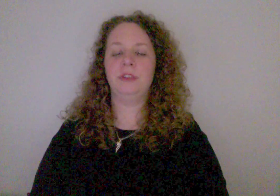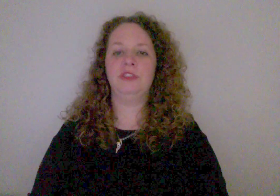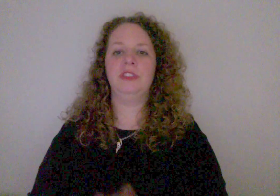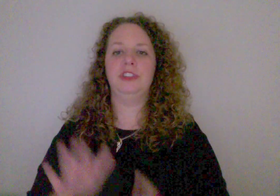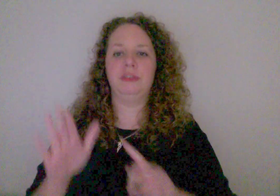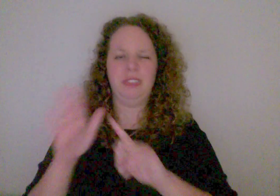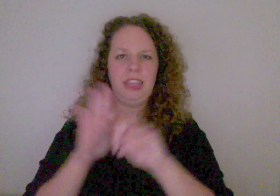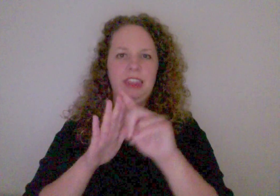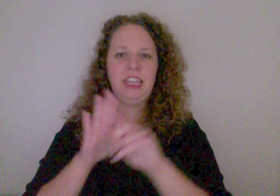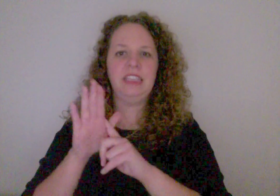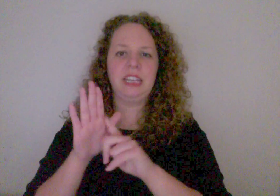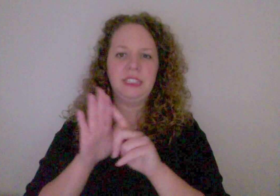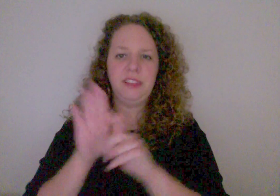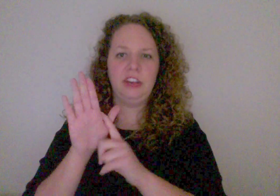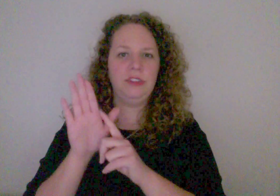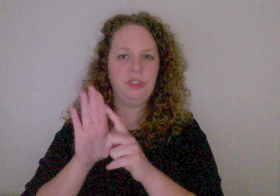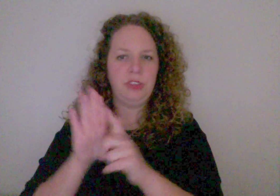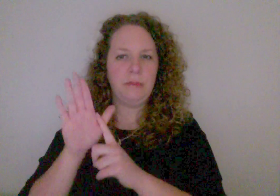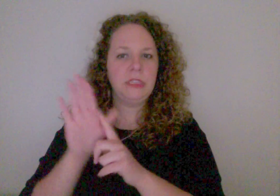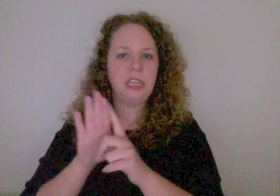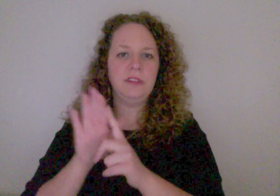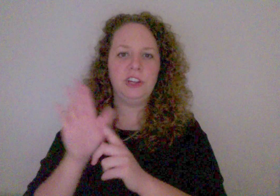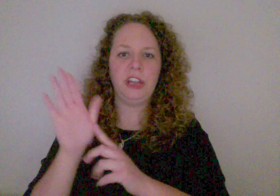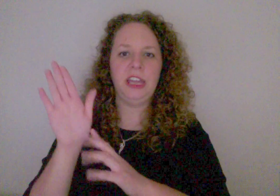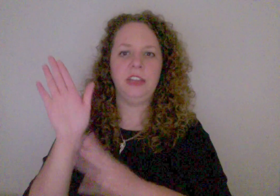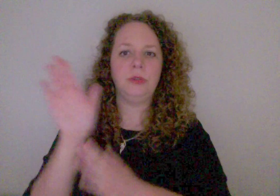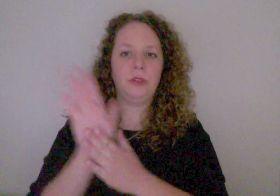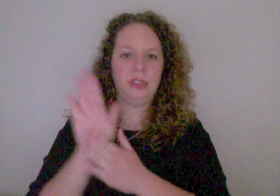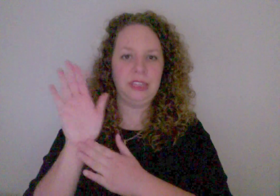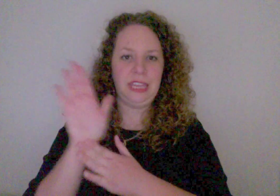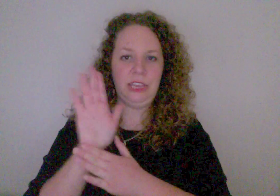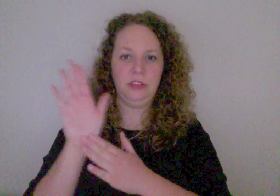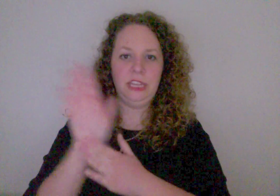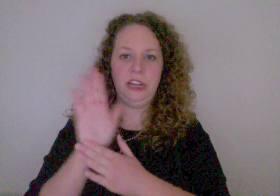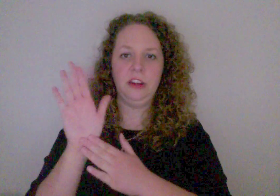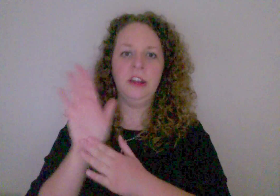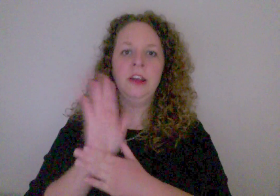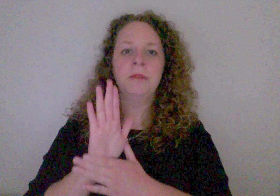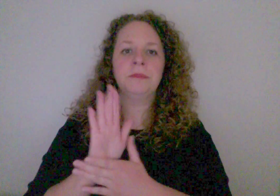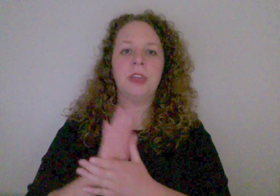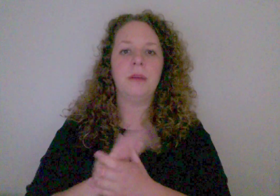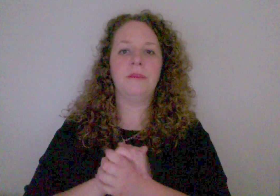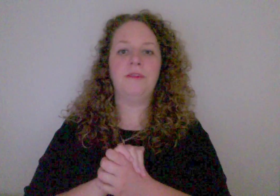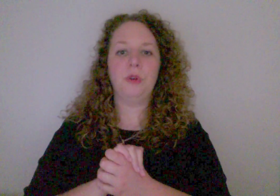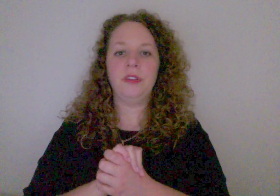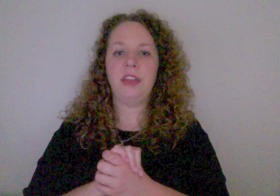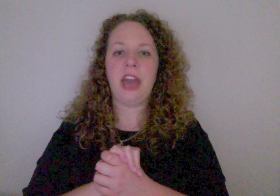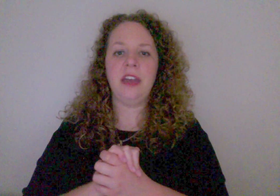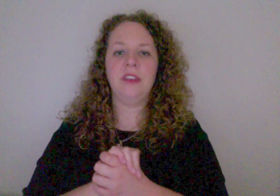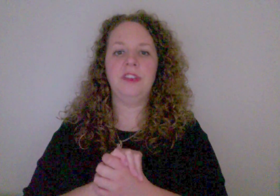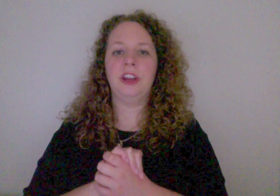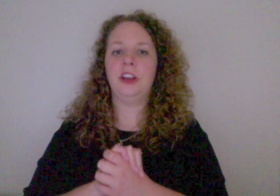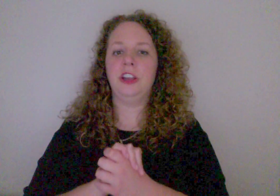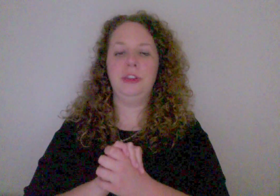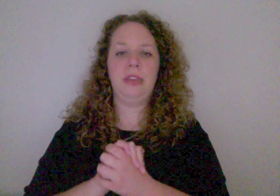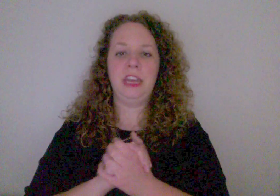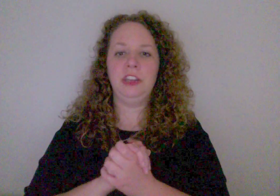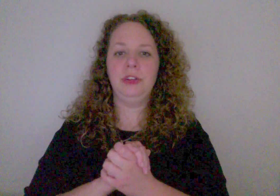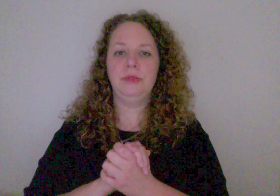which is your, like the index finger thumb side of your hand, or like the heel here. For that, you can't use